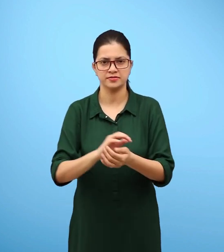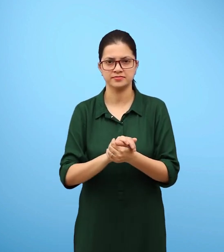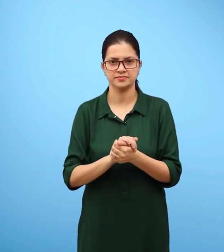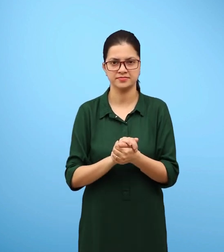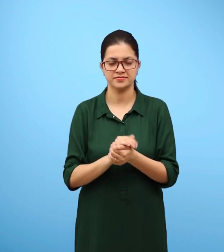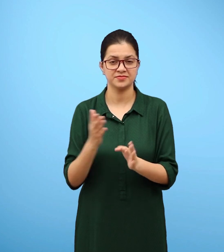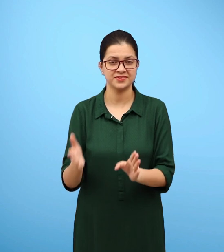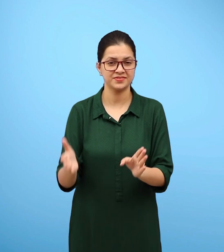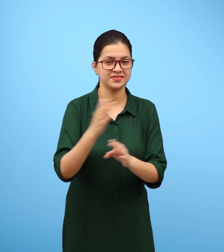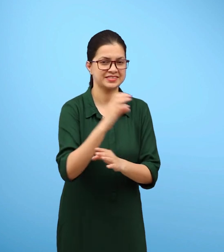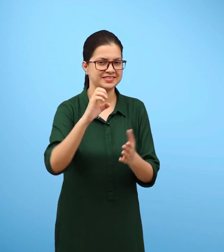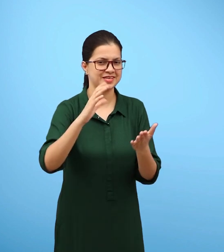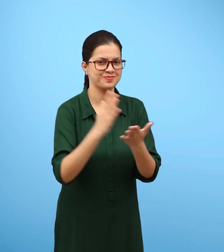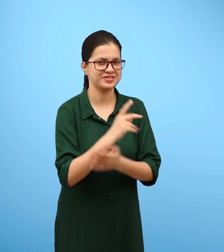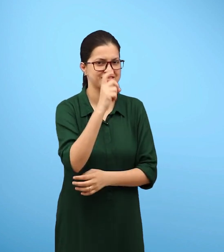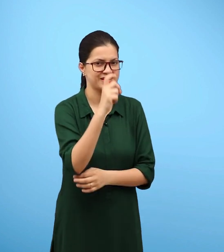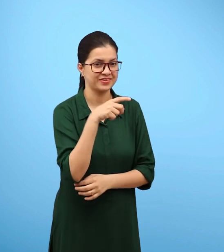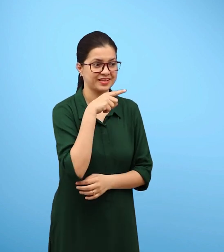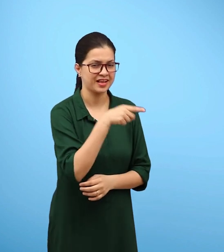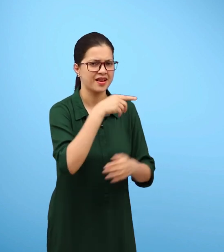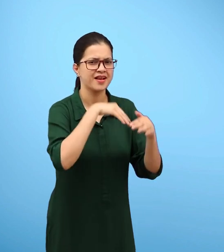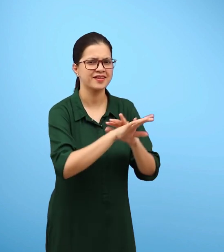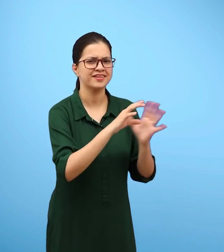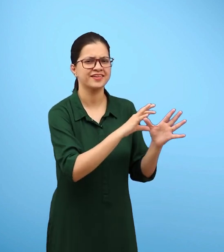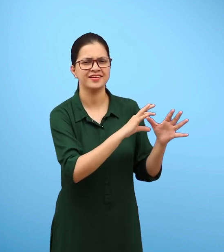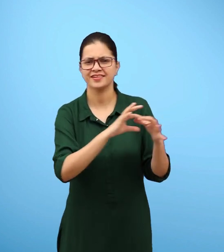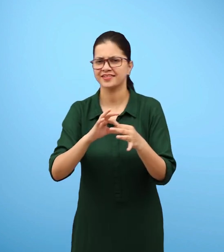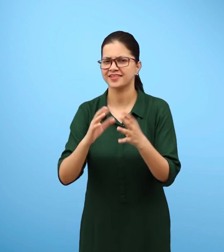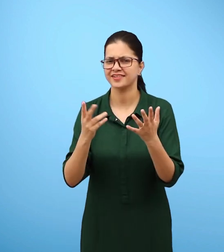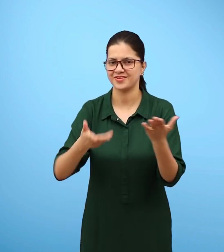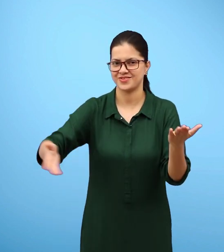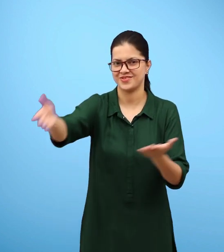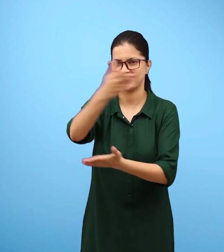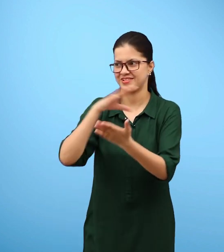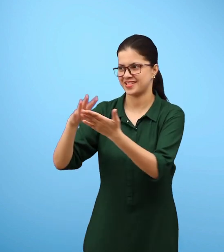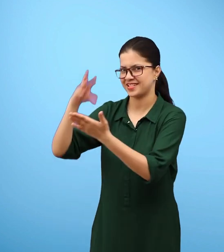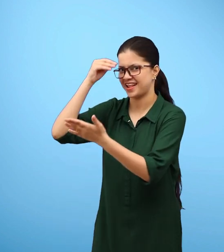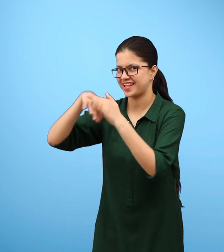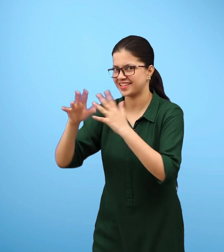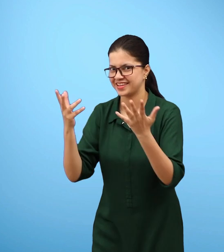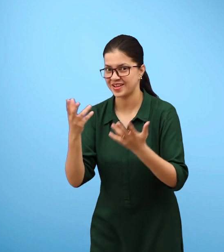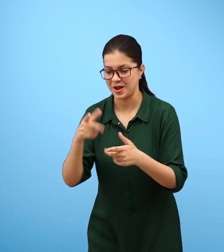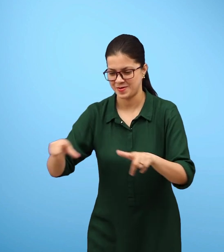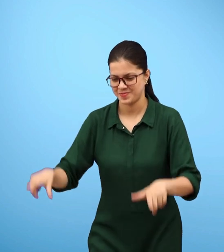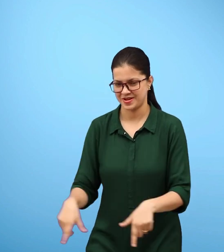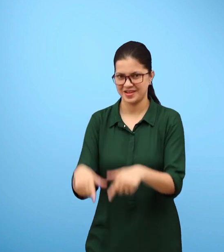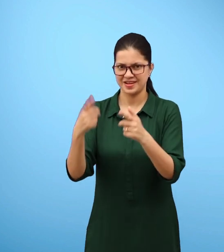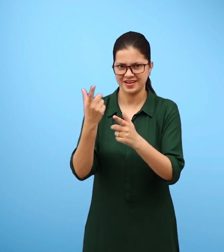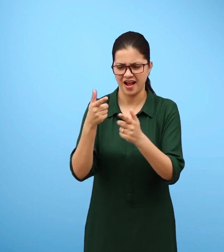In chapter 7, we read about photosynthesis. In this process, plants make their own